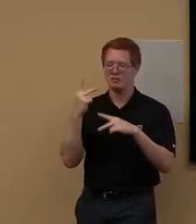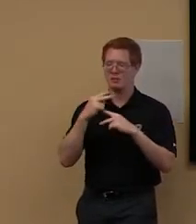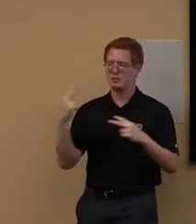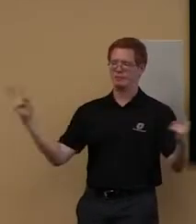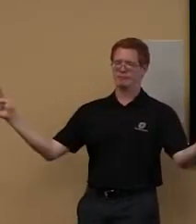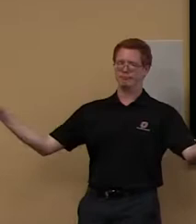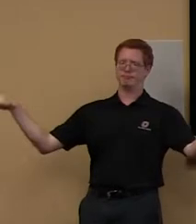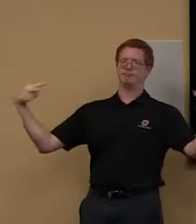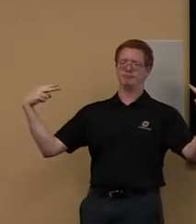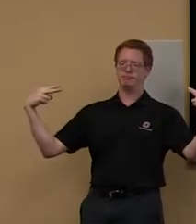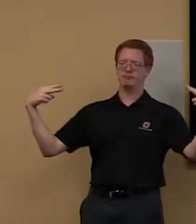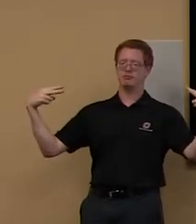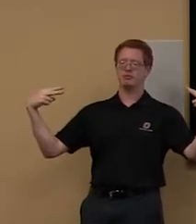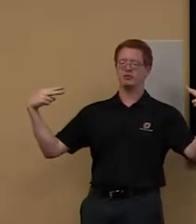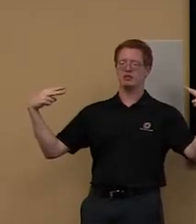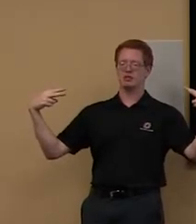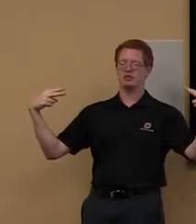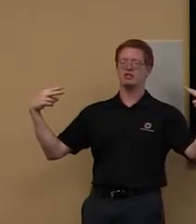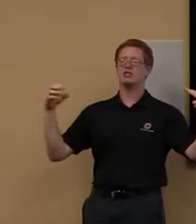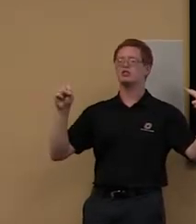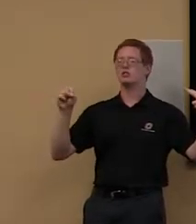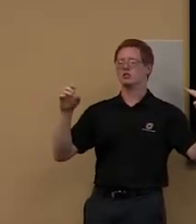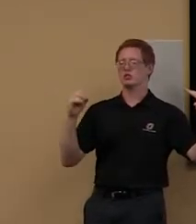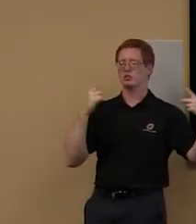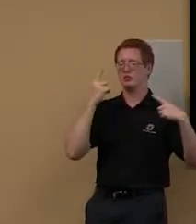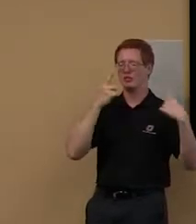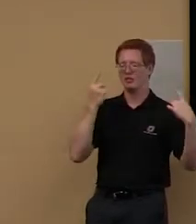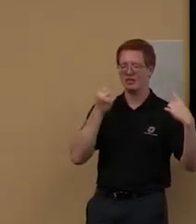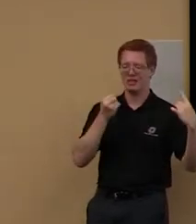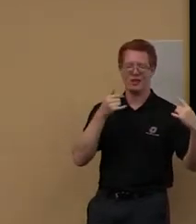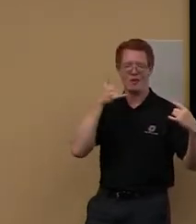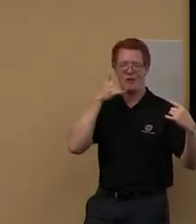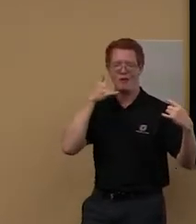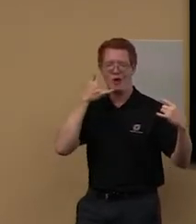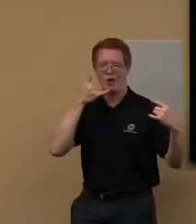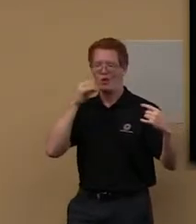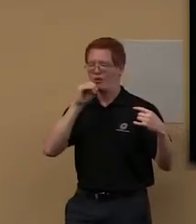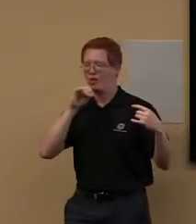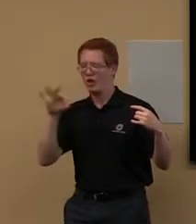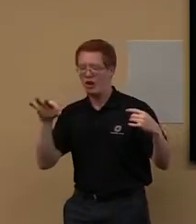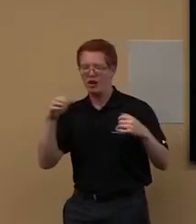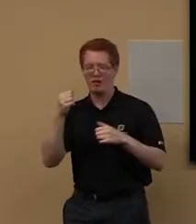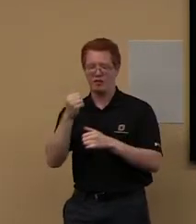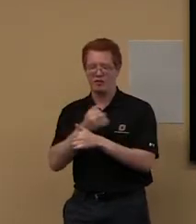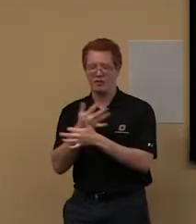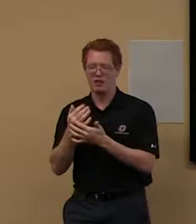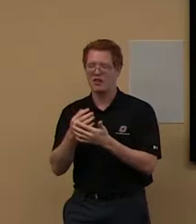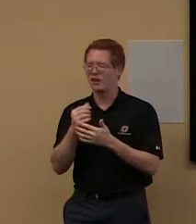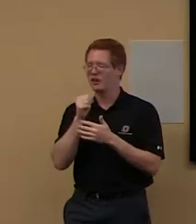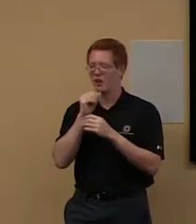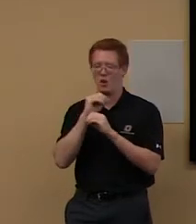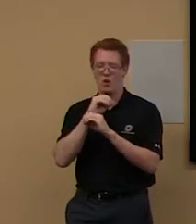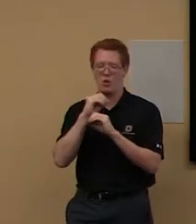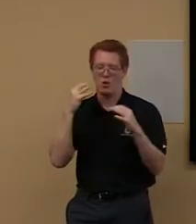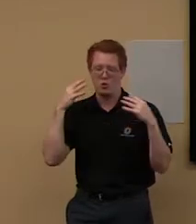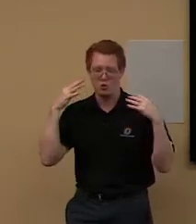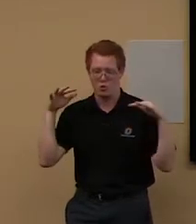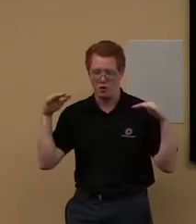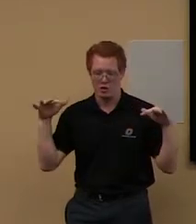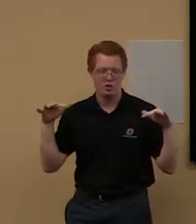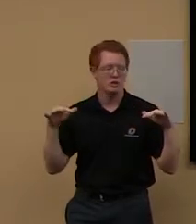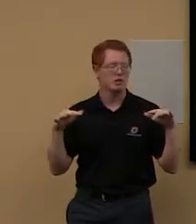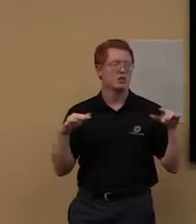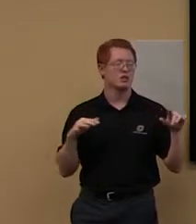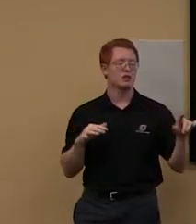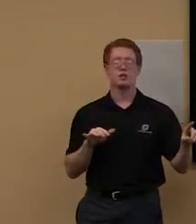know. So, so kind of keep that in mind when you're up there. Otherwise, it is group, group work. This is